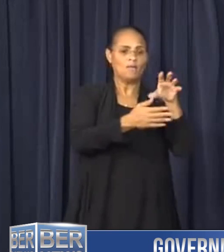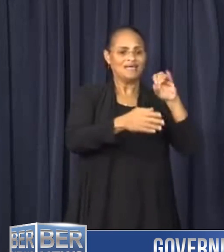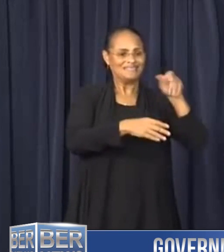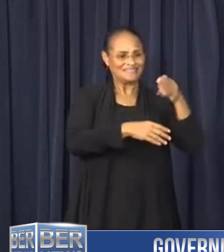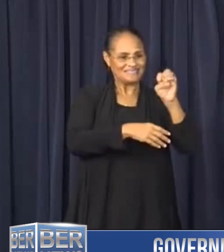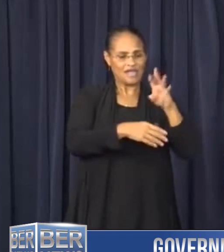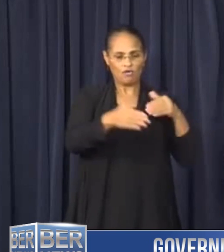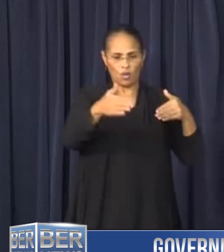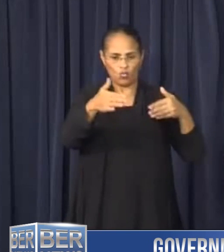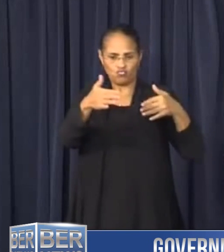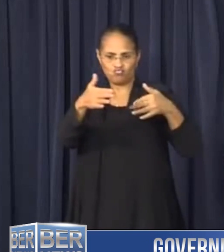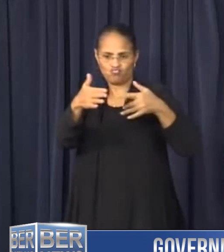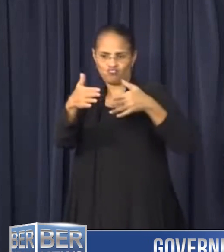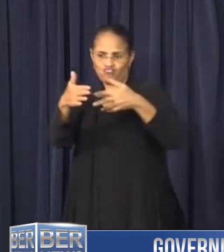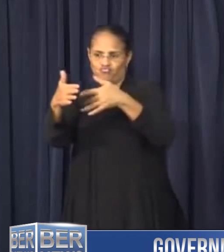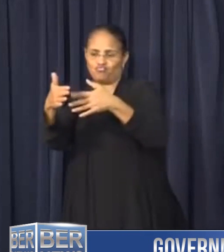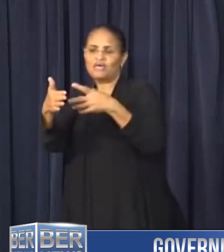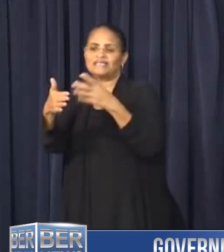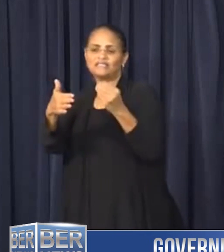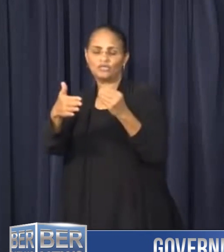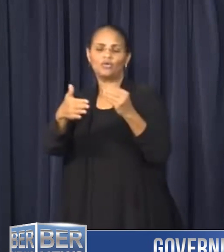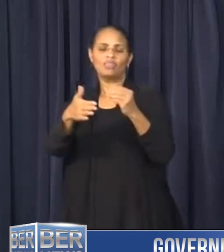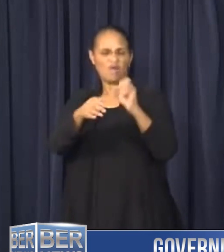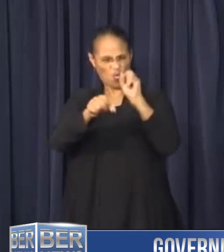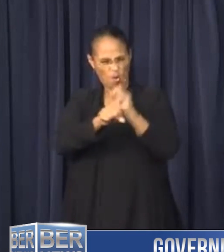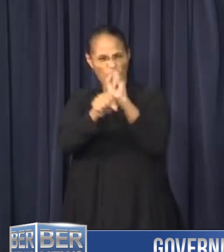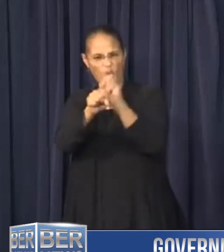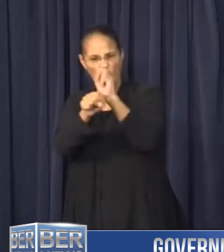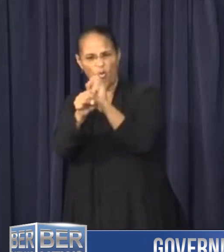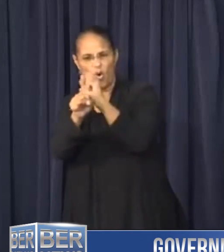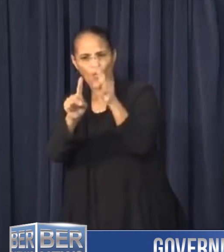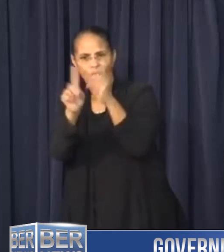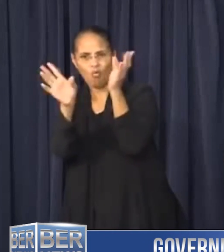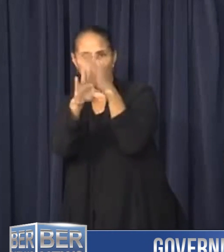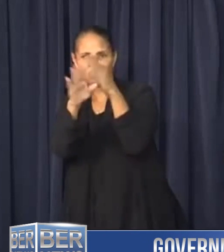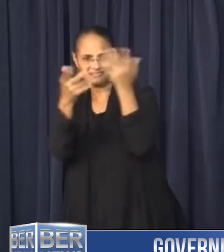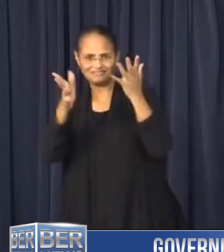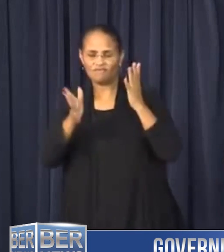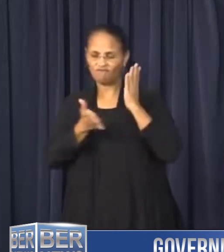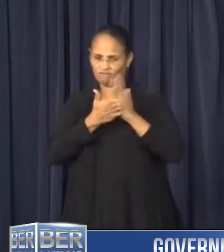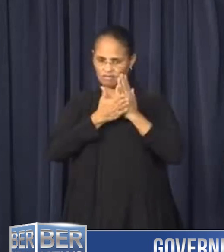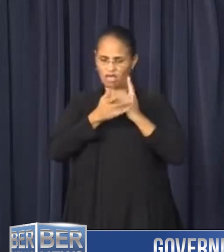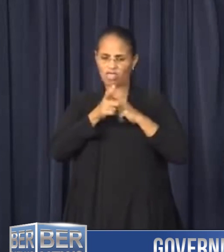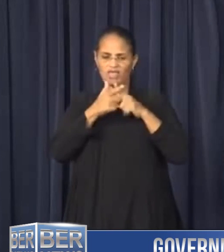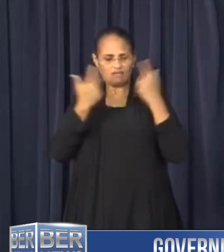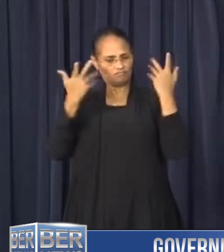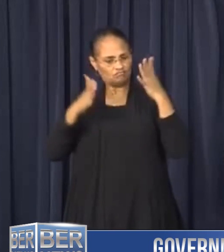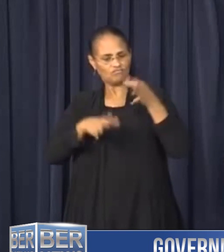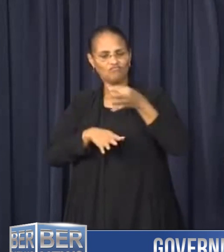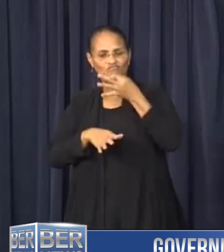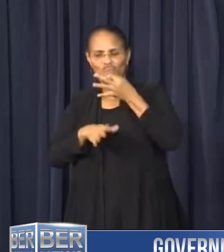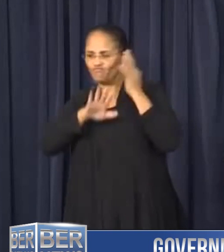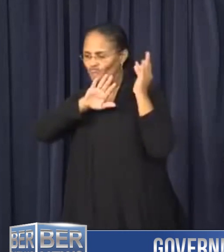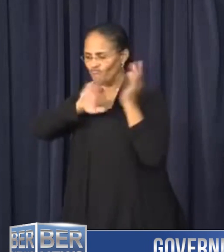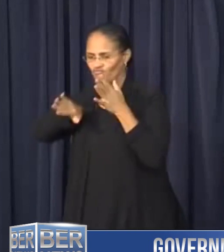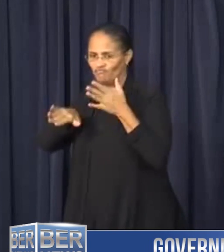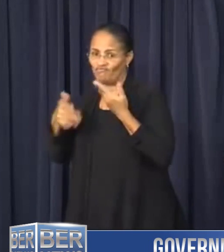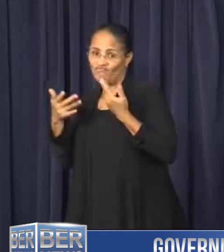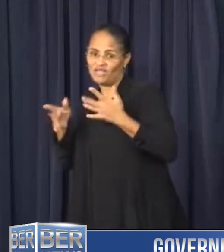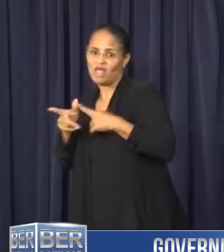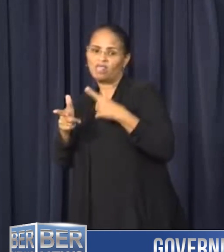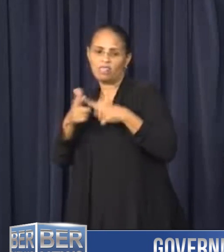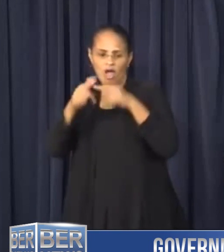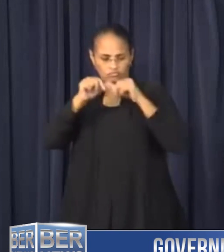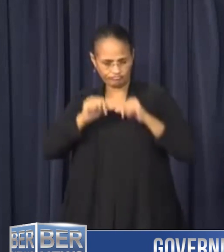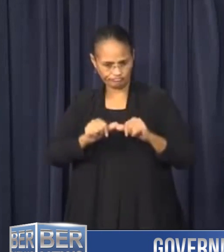Belko crews will work until the weather makes it unsafe to continue. Crews will be back out as soon as the storm has passed and it is safe to continue